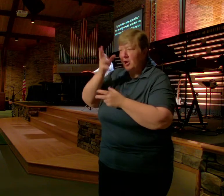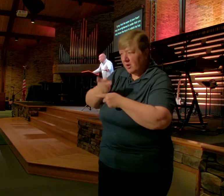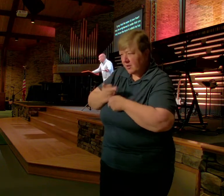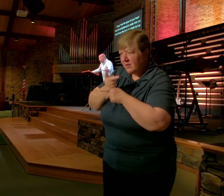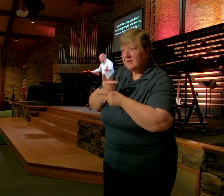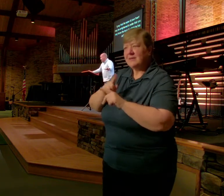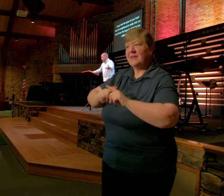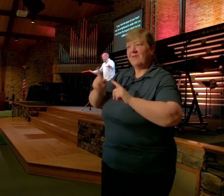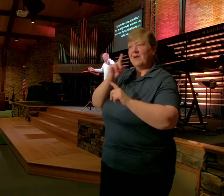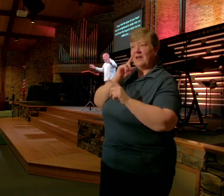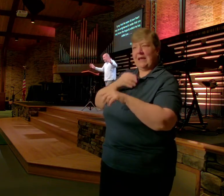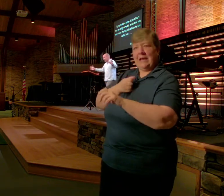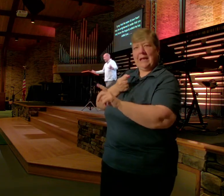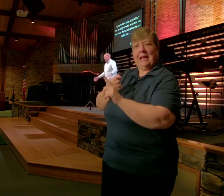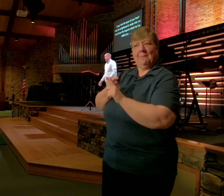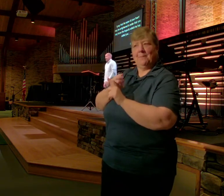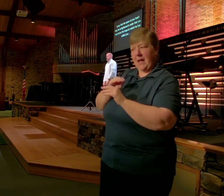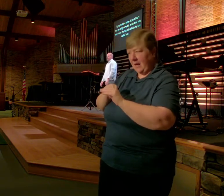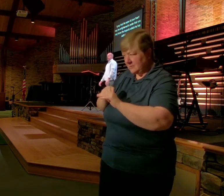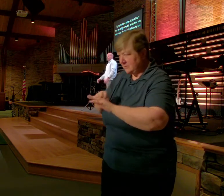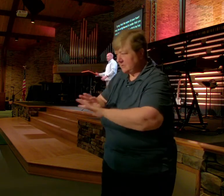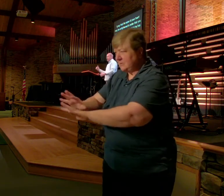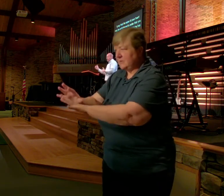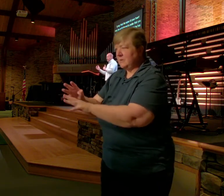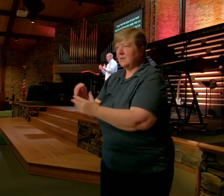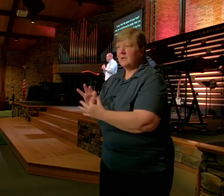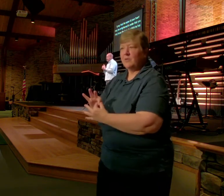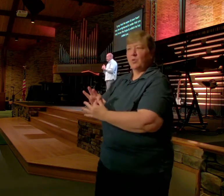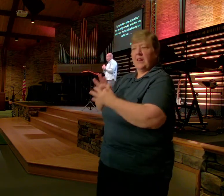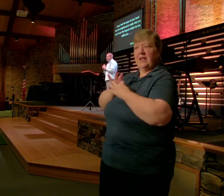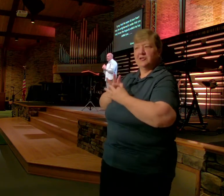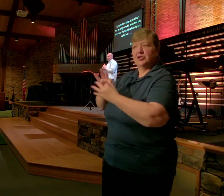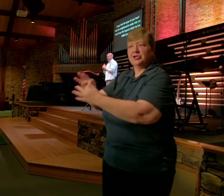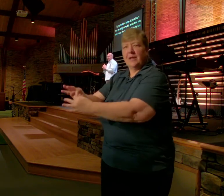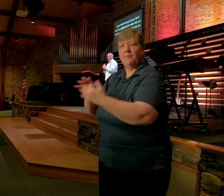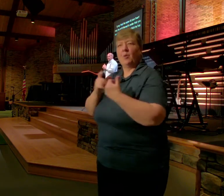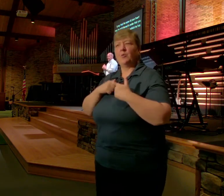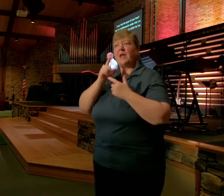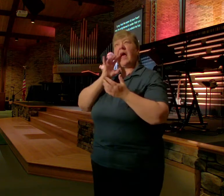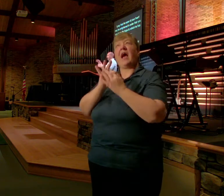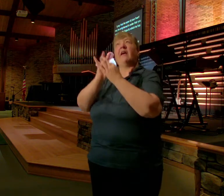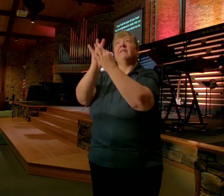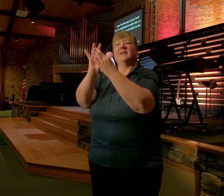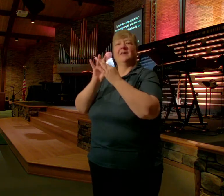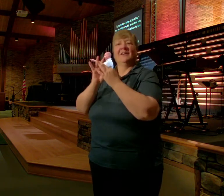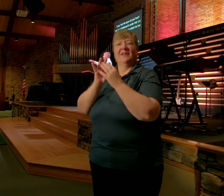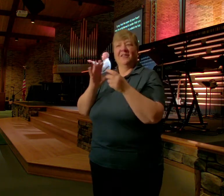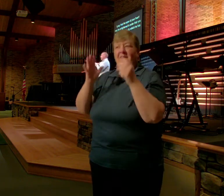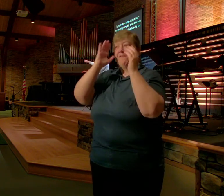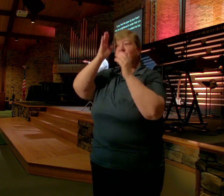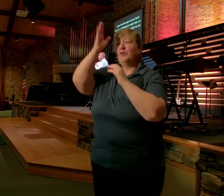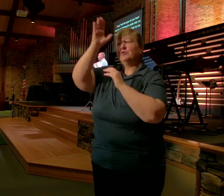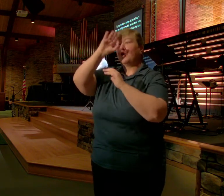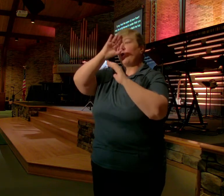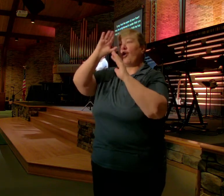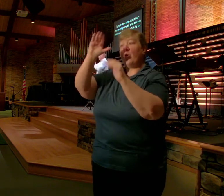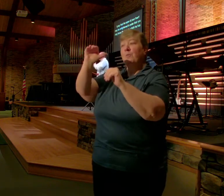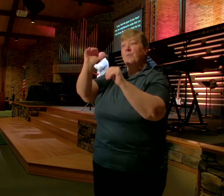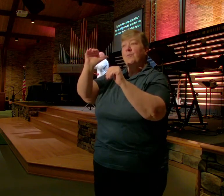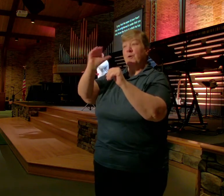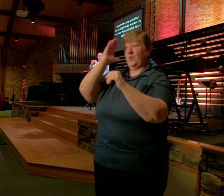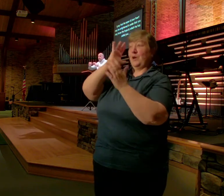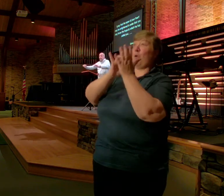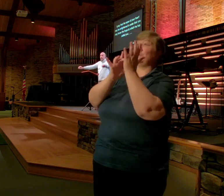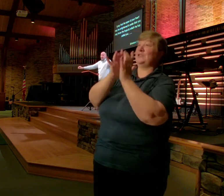Impact our Relationships Differently When we Have that Future hope When we Have that Future hope We know Jesus is Coming